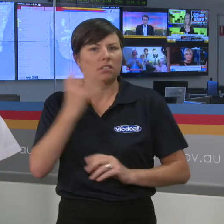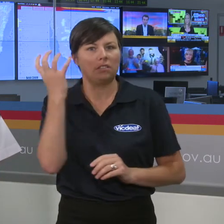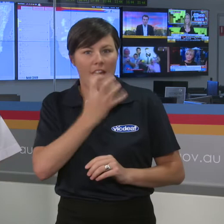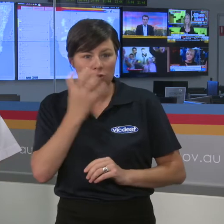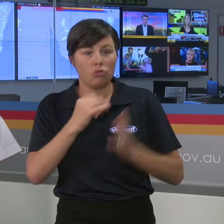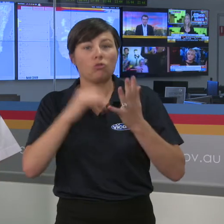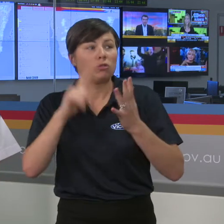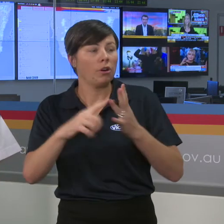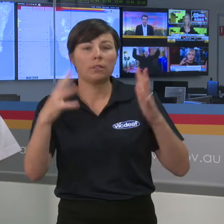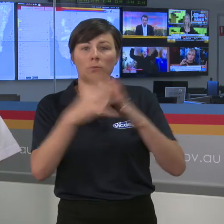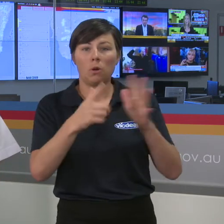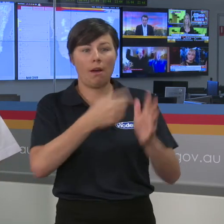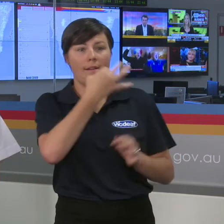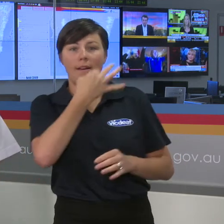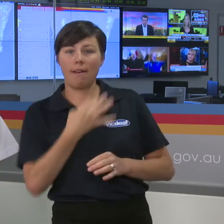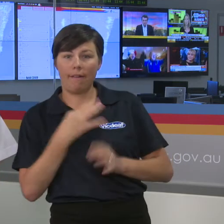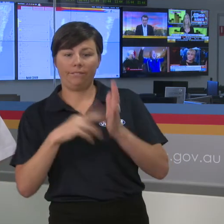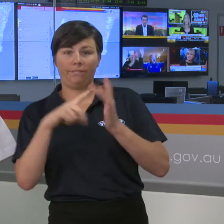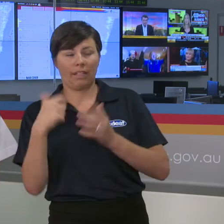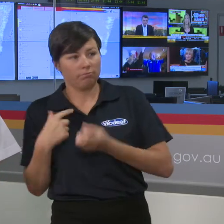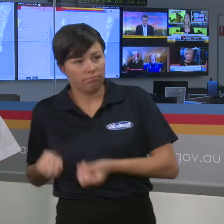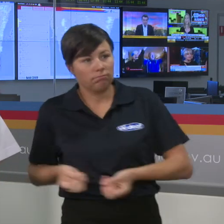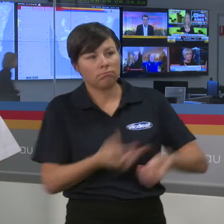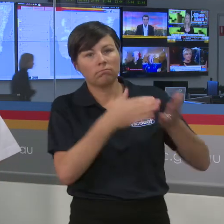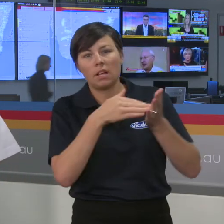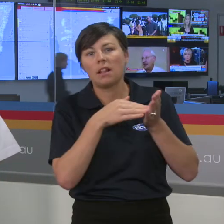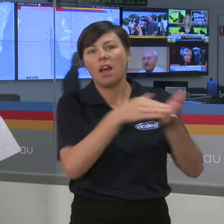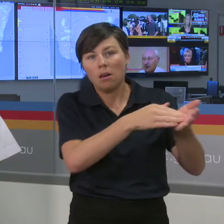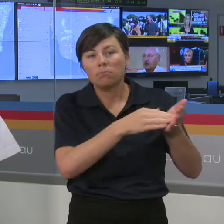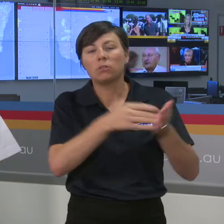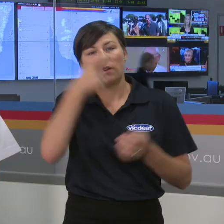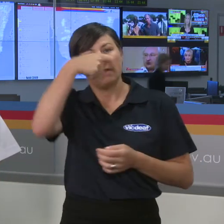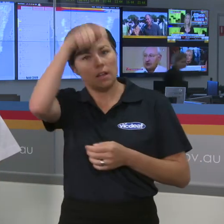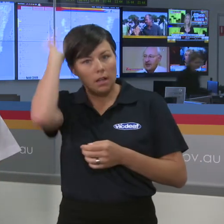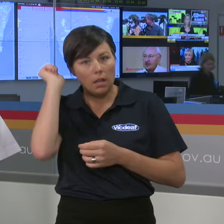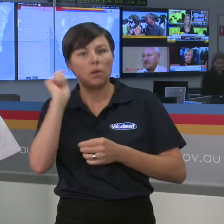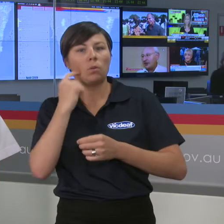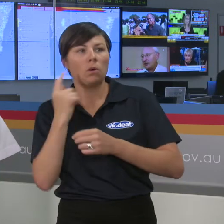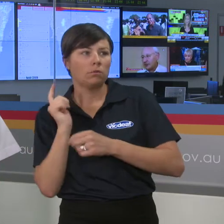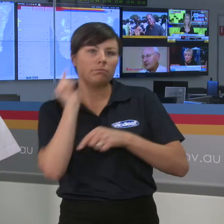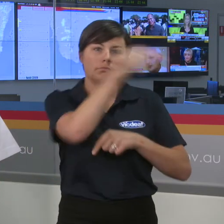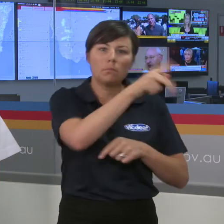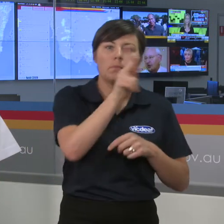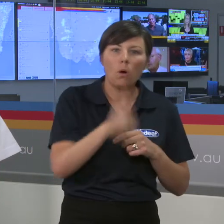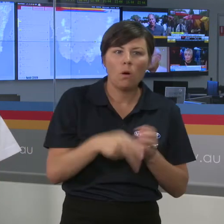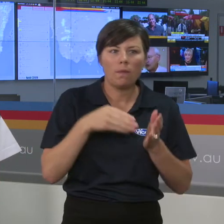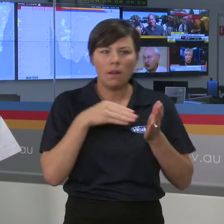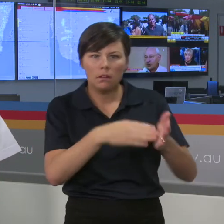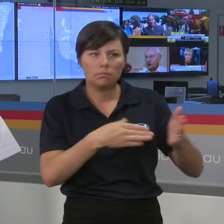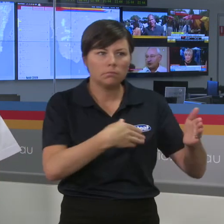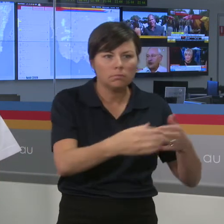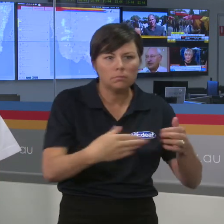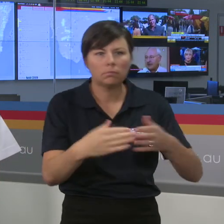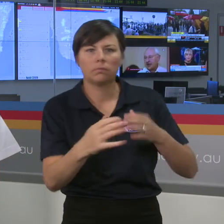requested that Victoria send firefighters and incident management team across to Perth to operate in conjunction with their fire